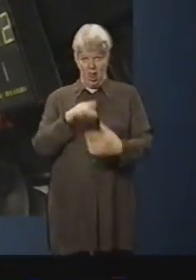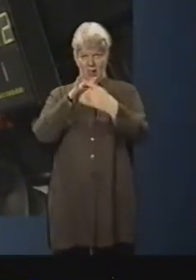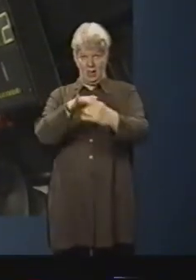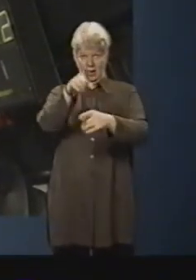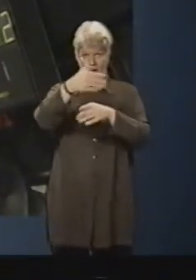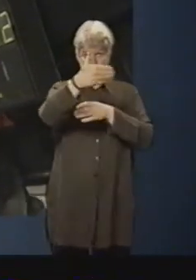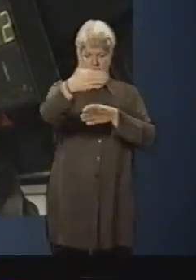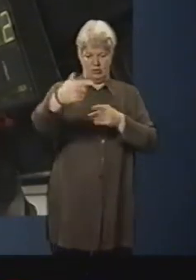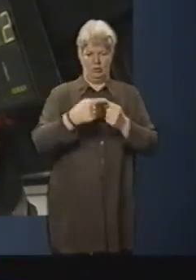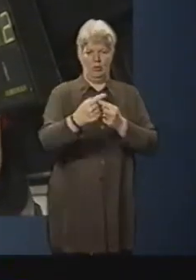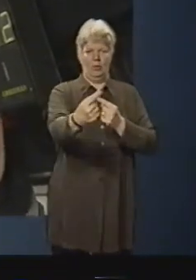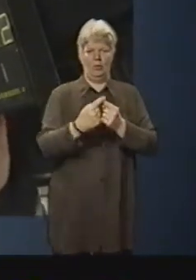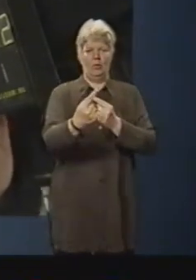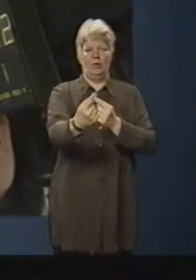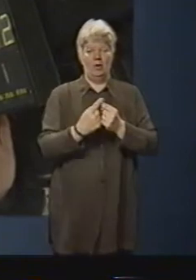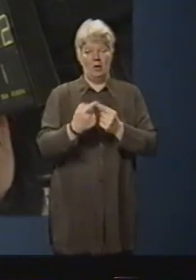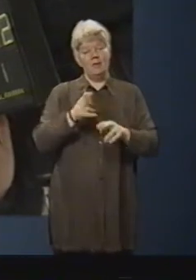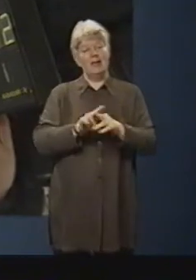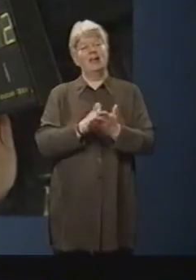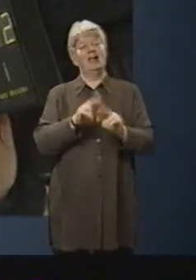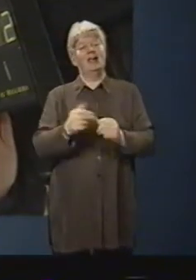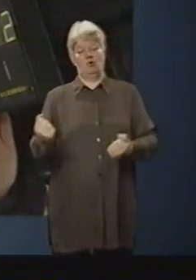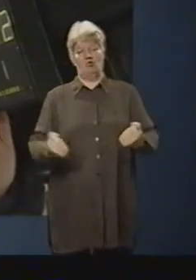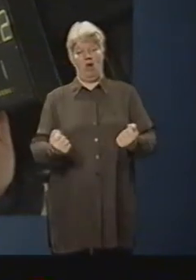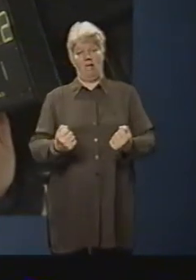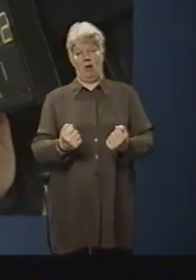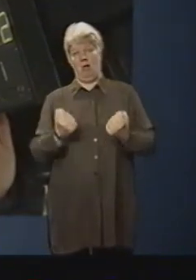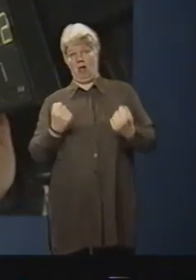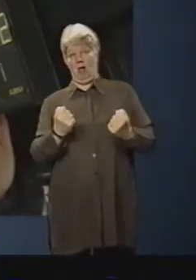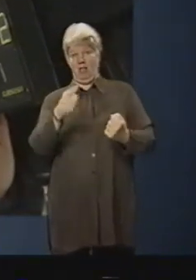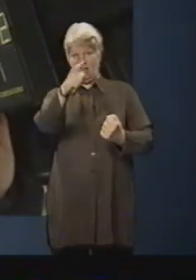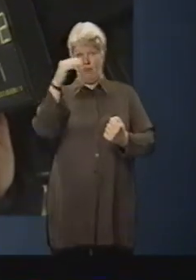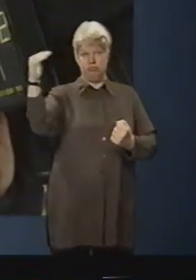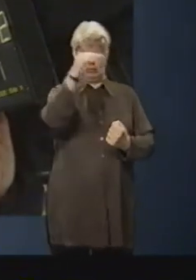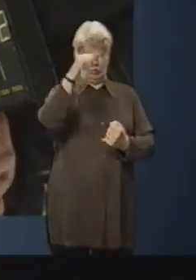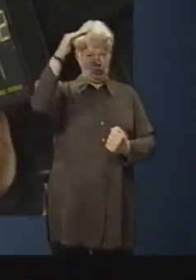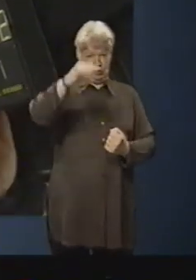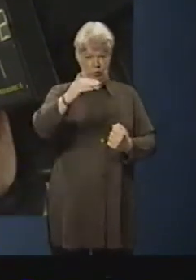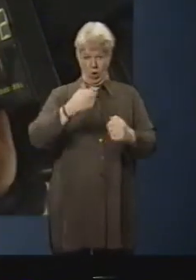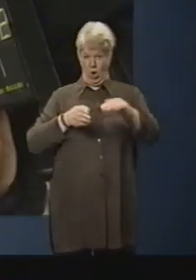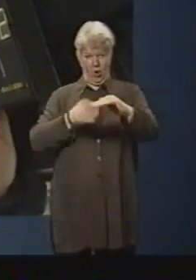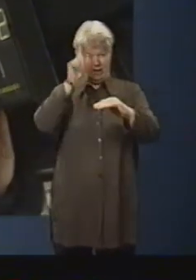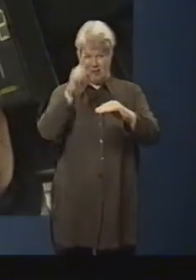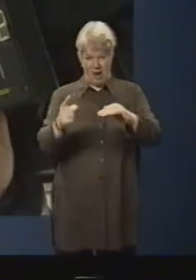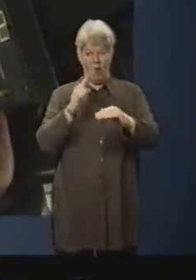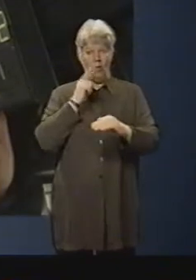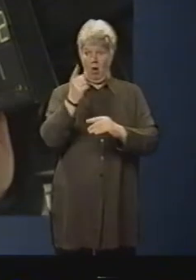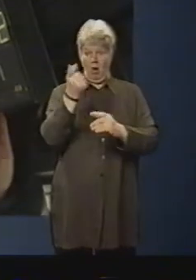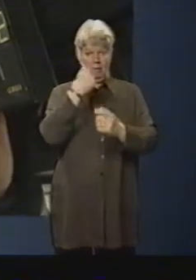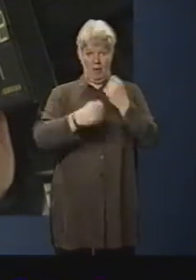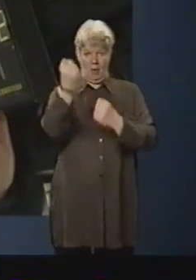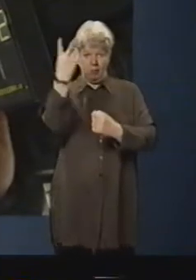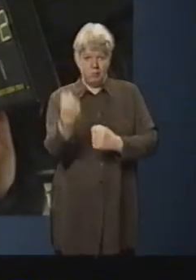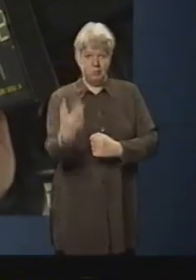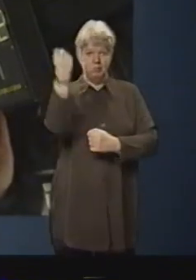those bridges. Now, if the driver is driving towards a bridge which is too low for the vehicle, the system will set up a whole series